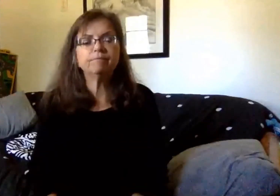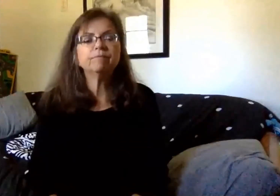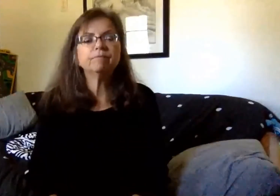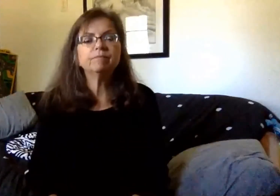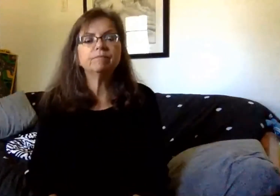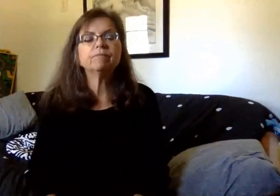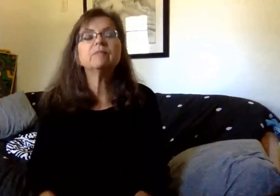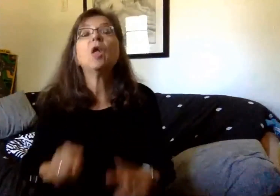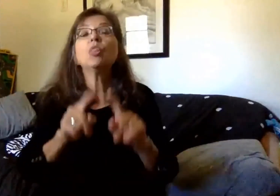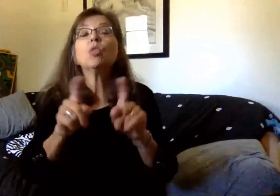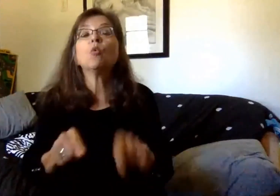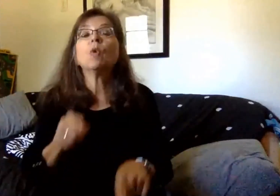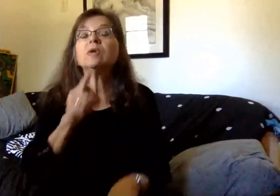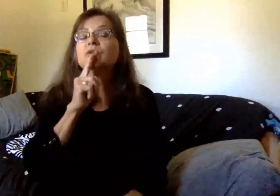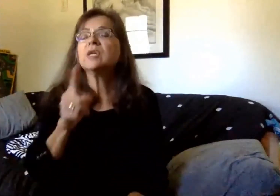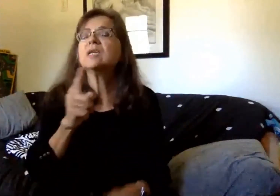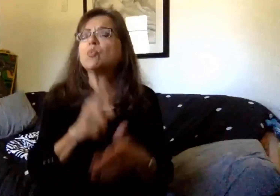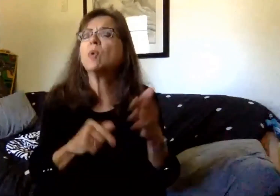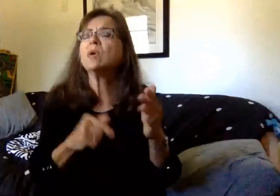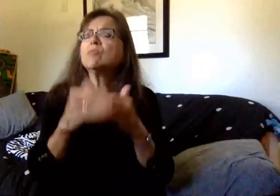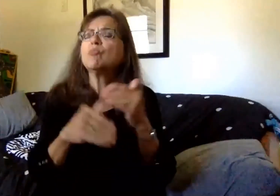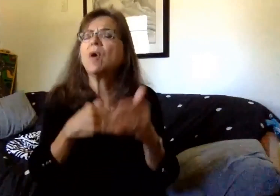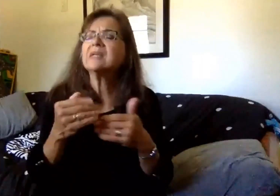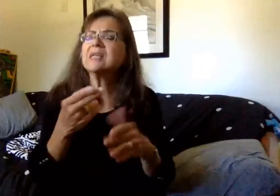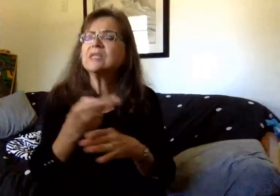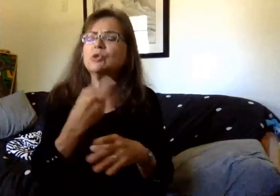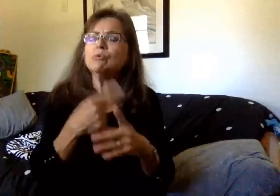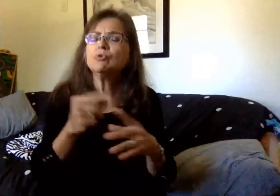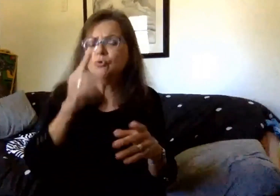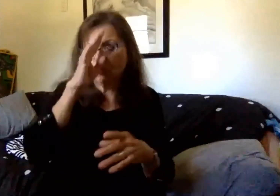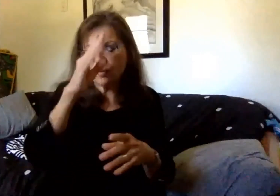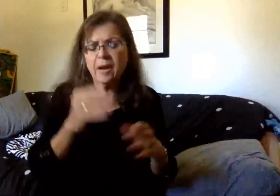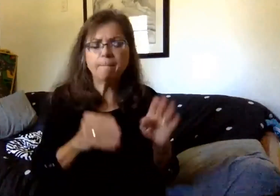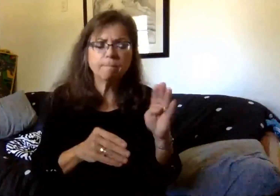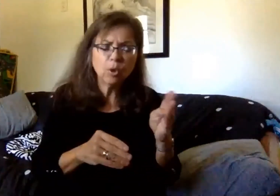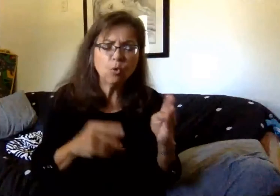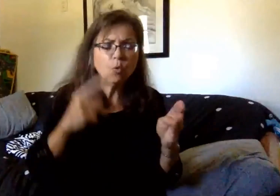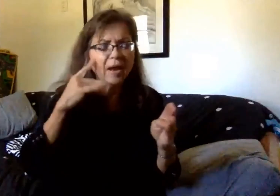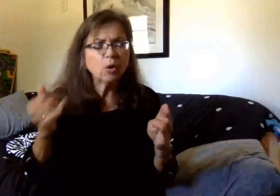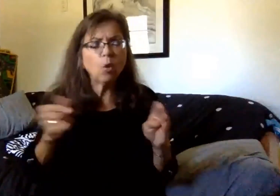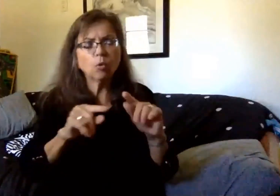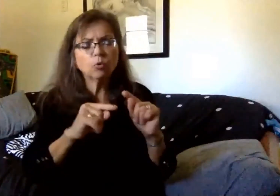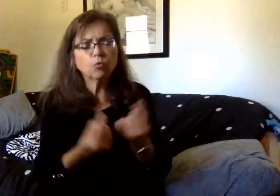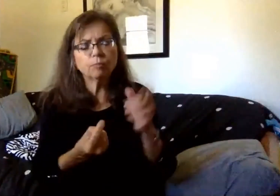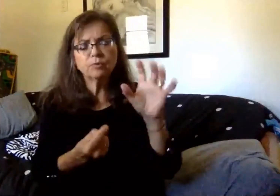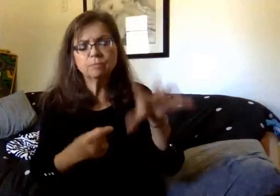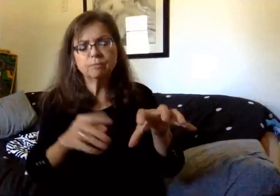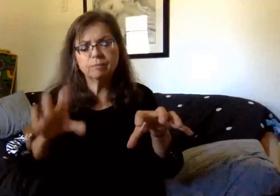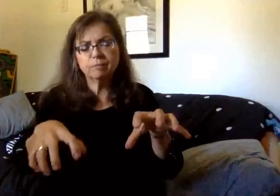So the question is, what was the process used to create the blue and gold groups in the hybrid learning model?